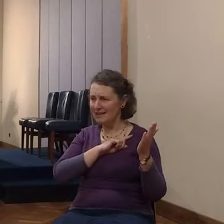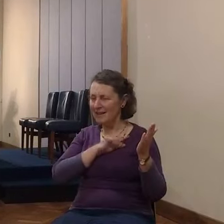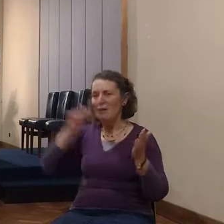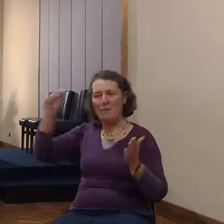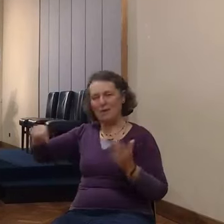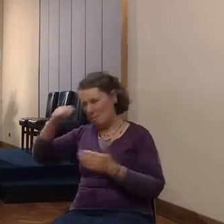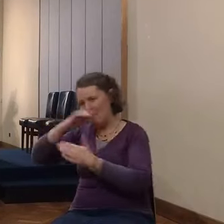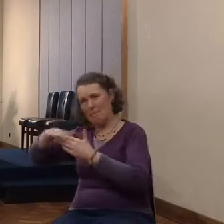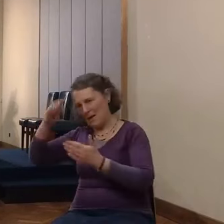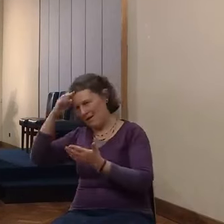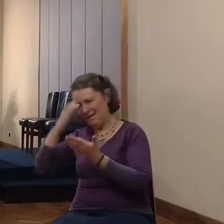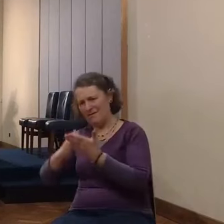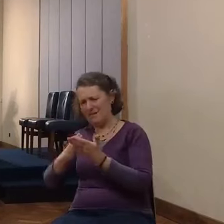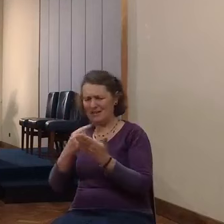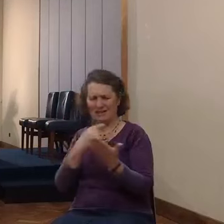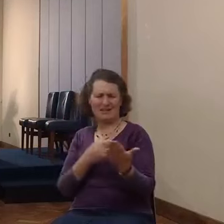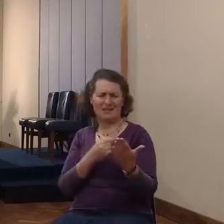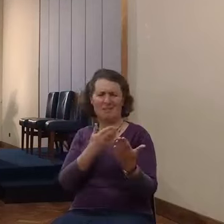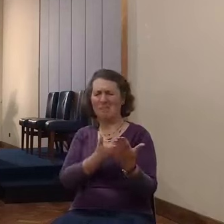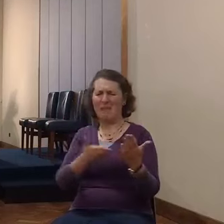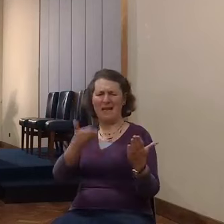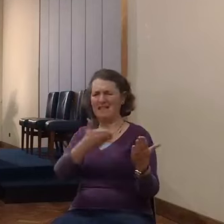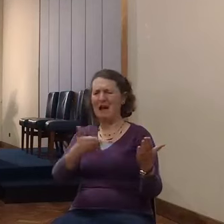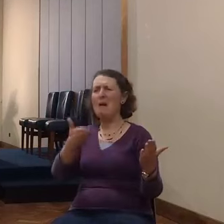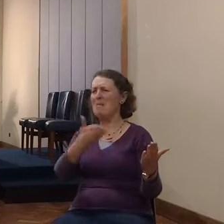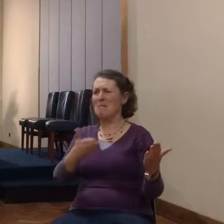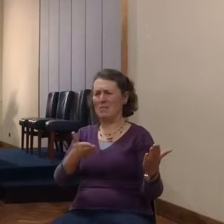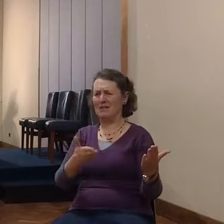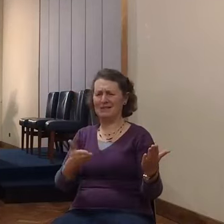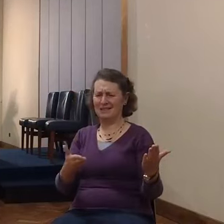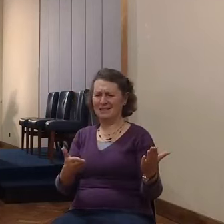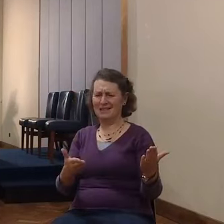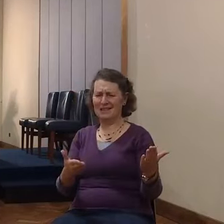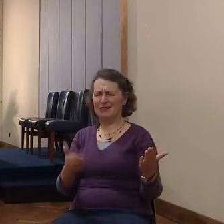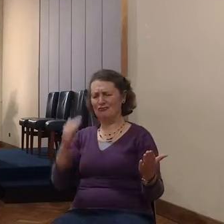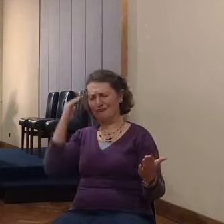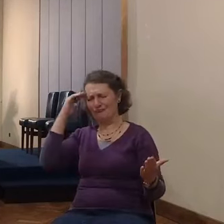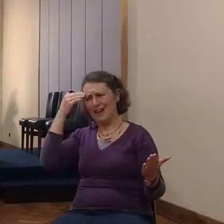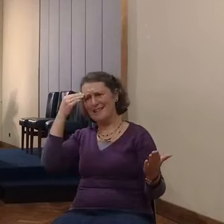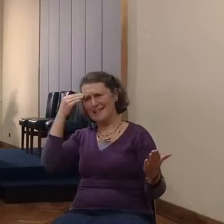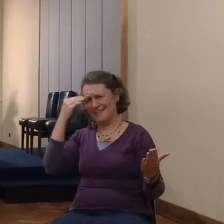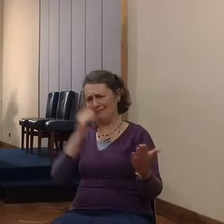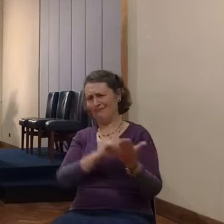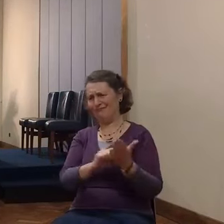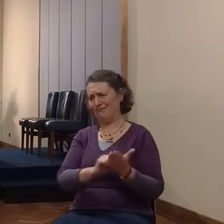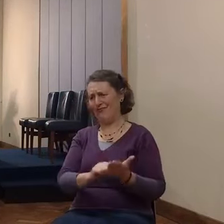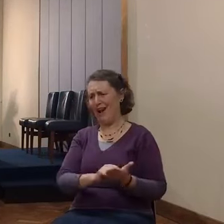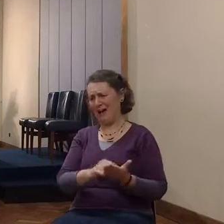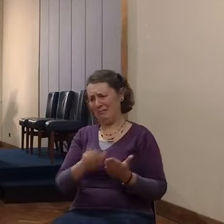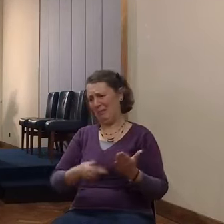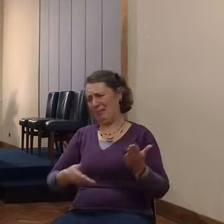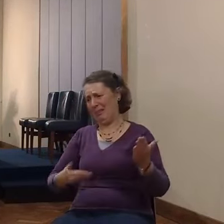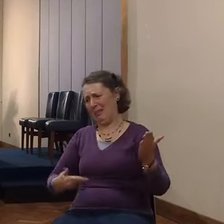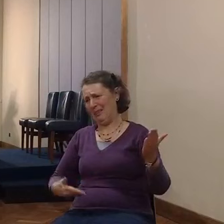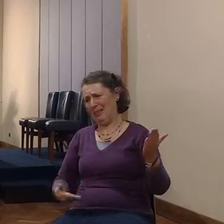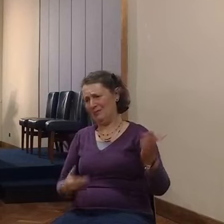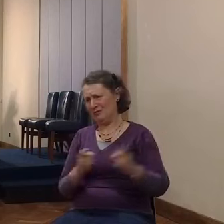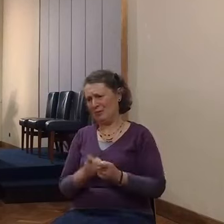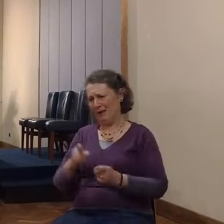it's a legend. It's got to be. It's crazy. It's only in a legend you get such lack of balance. No, it